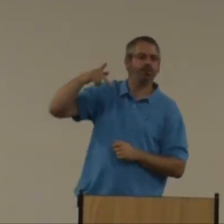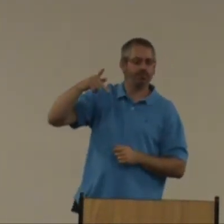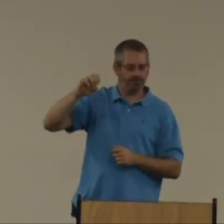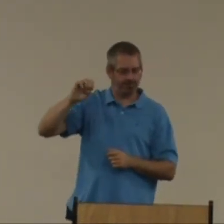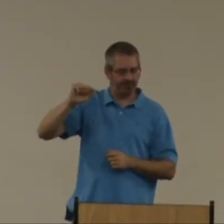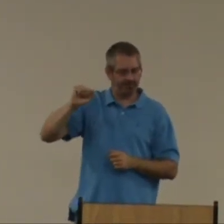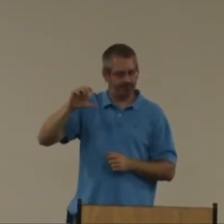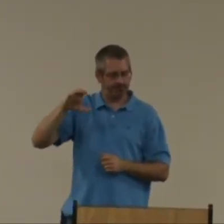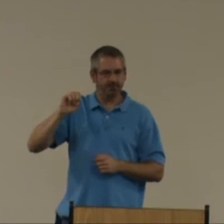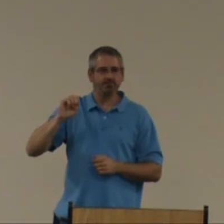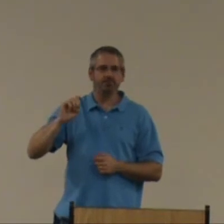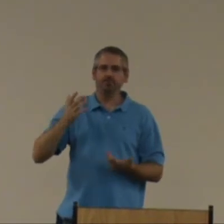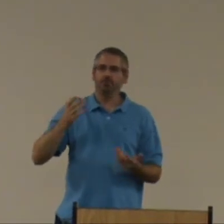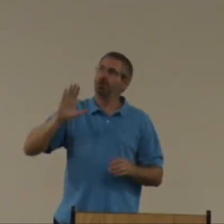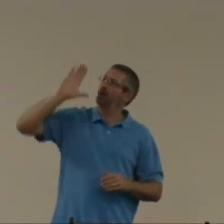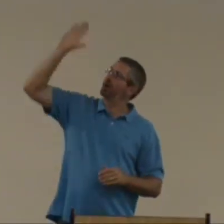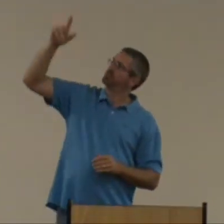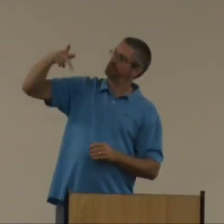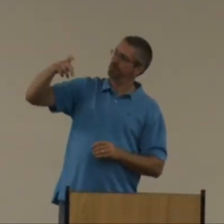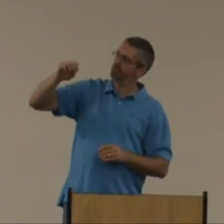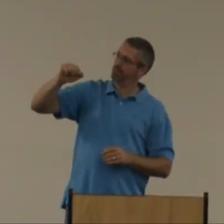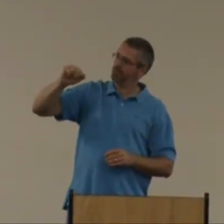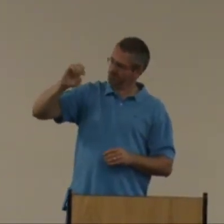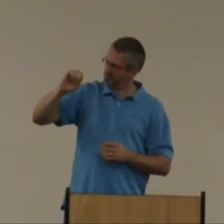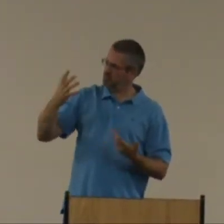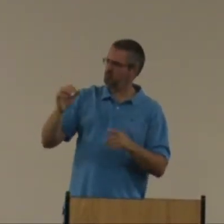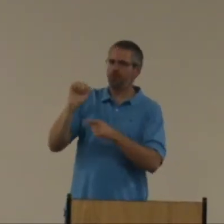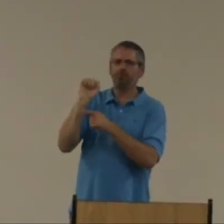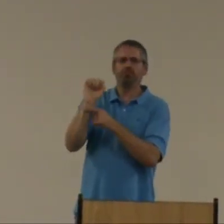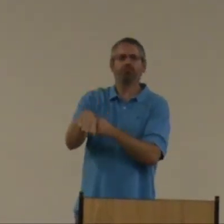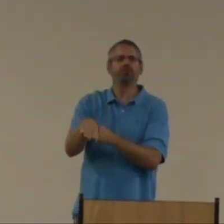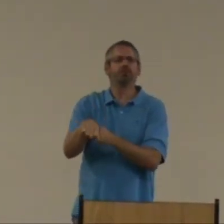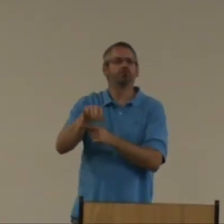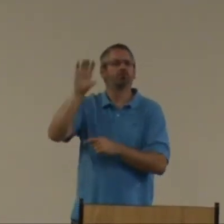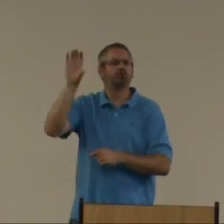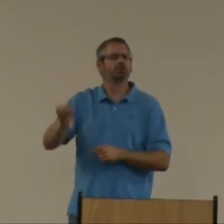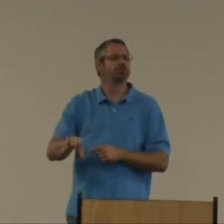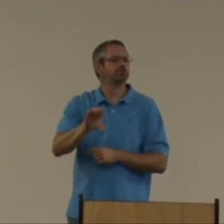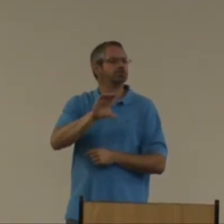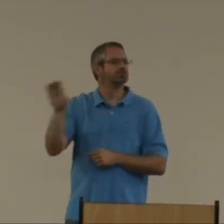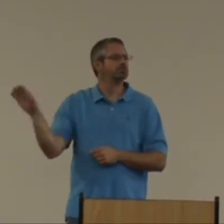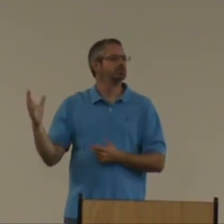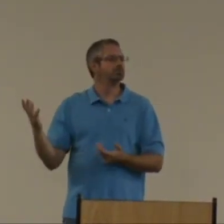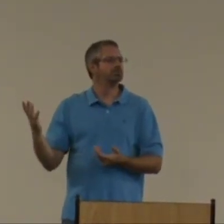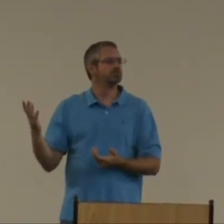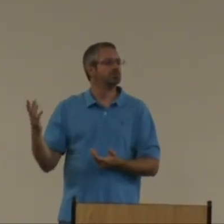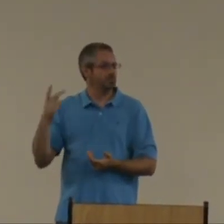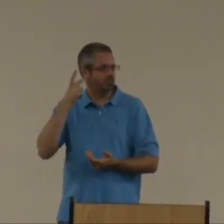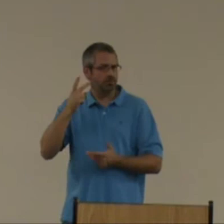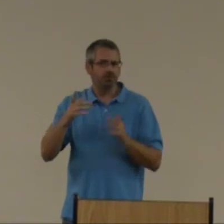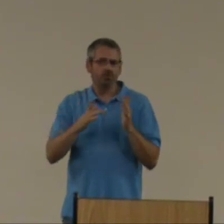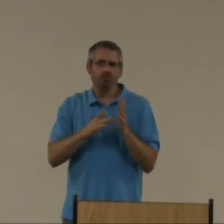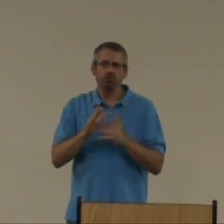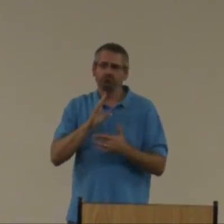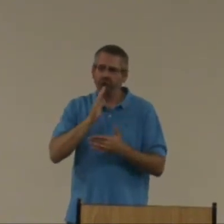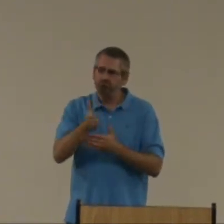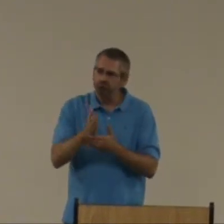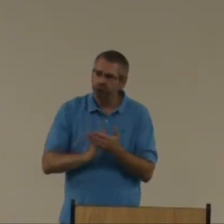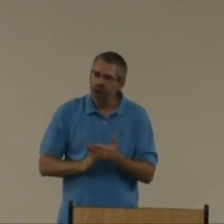It's his peace. His gift that he gives to us. A gift of peace. He'll hang on the